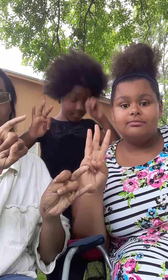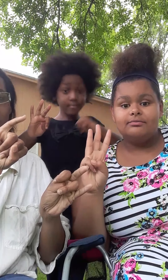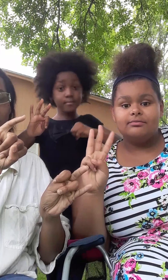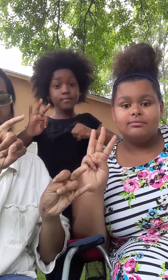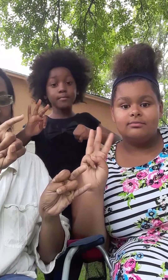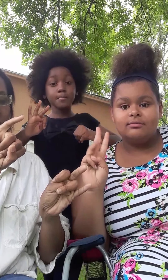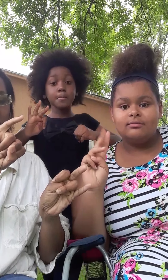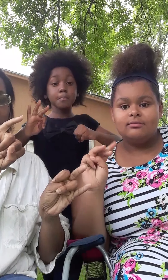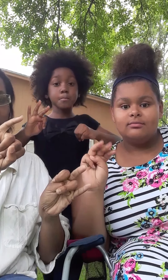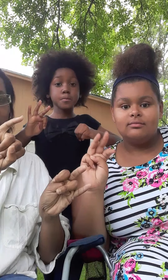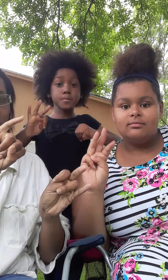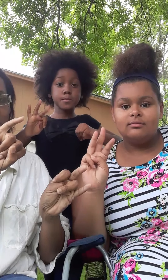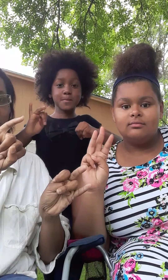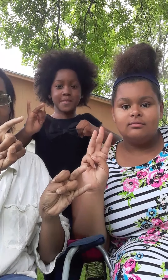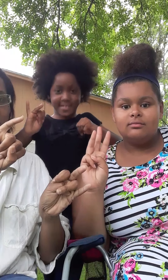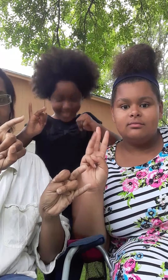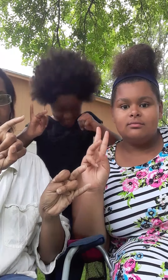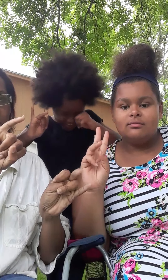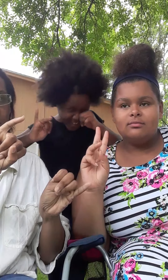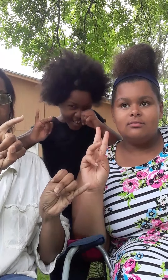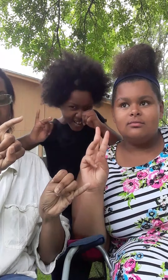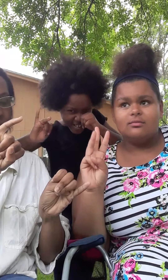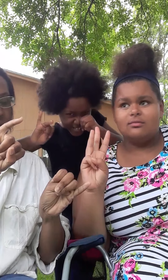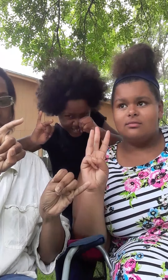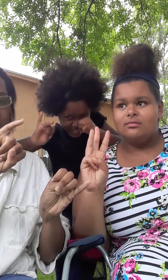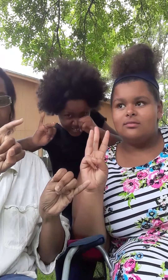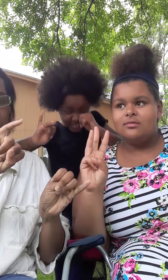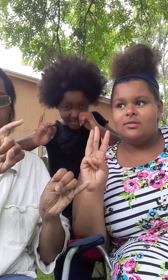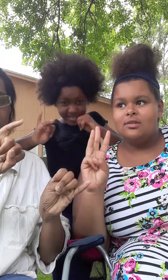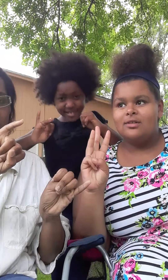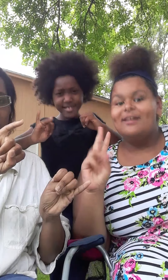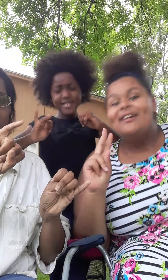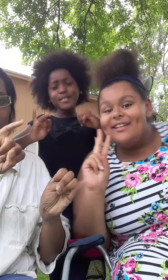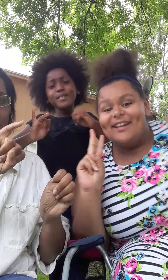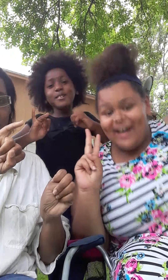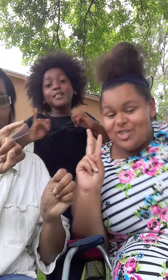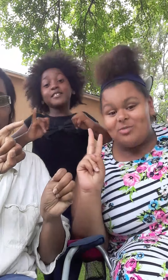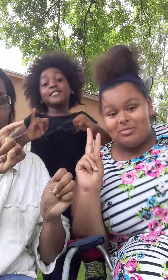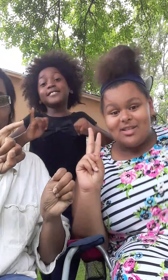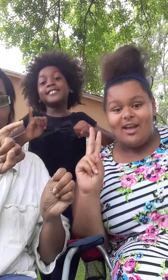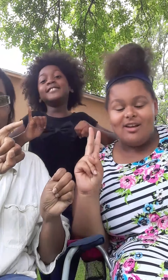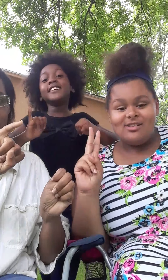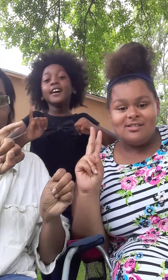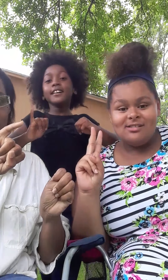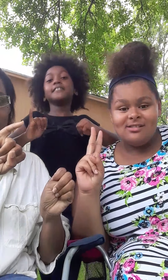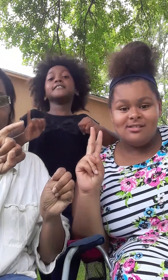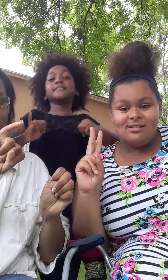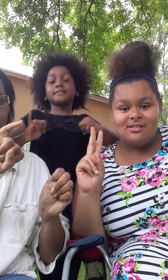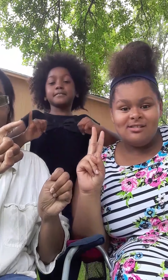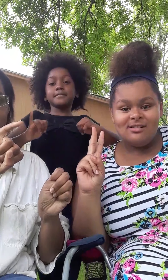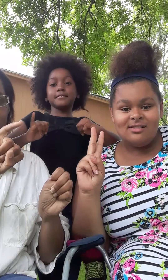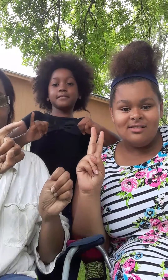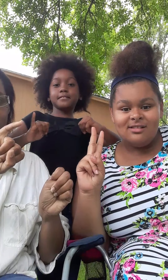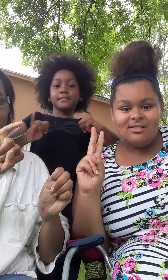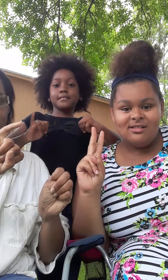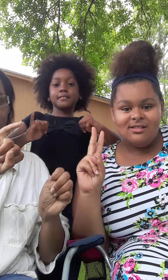you've ever tripped down the stairs put a finger down if you ever tripped up the stairs yeah put a finger down if you've ever tripped over your own two feet